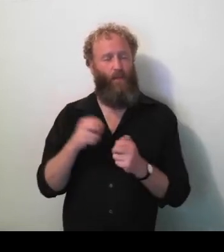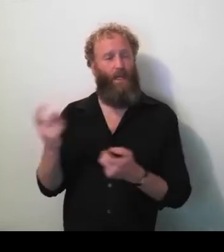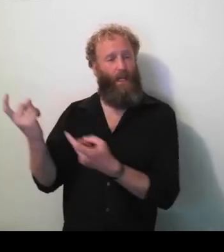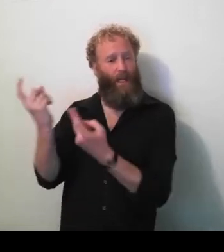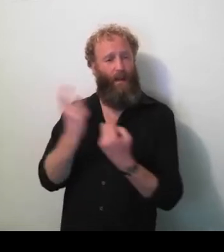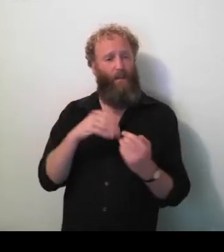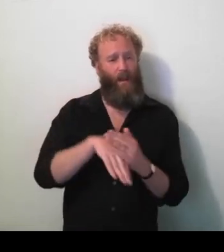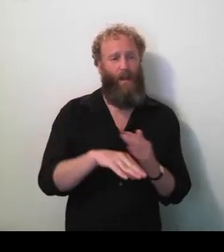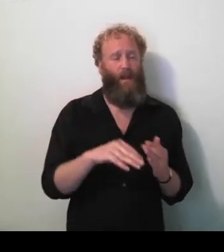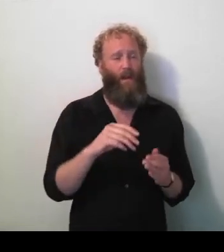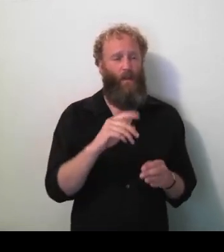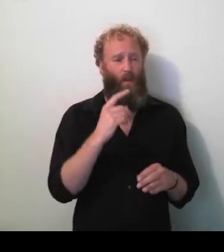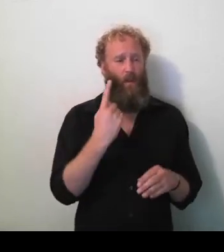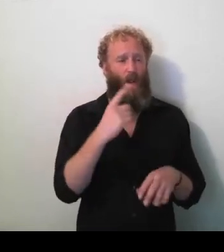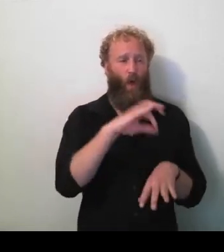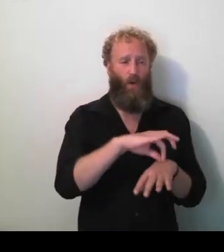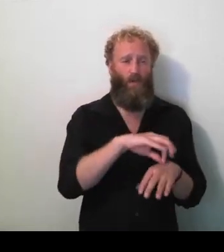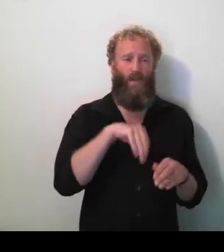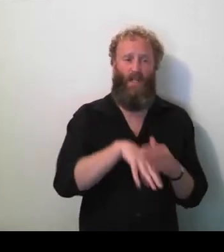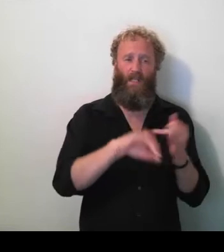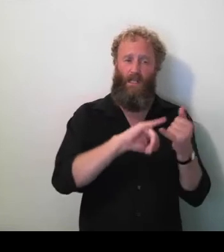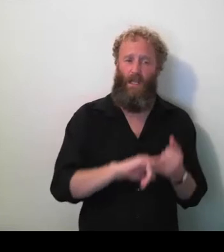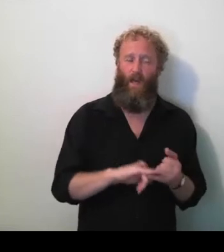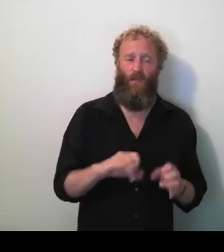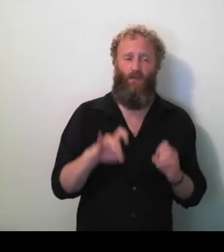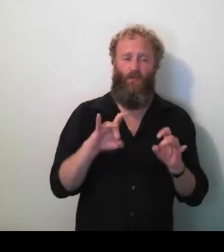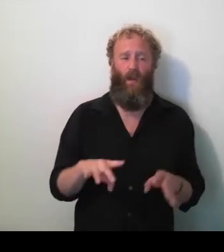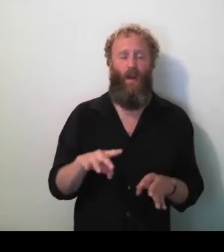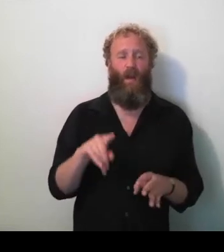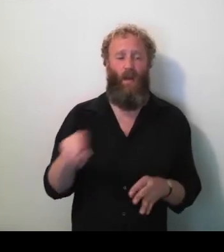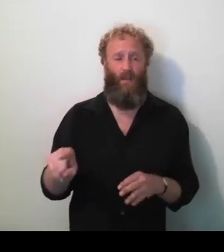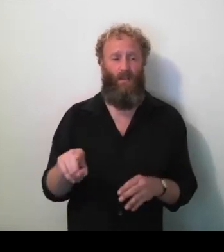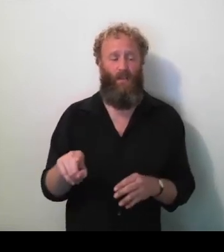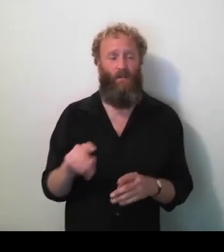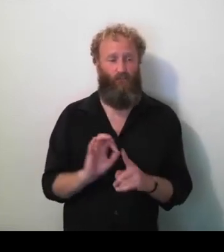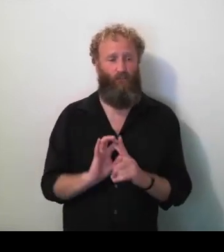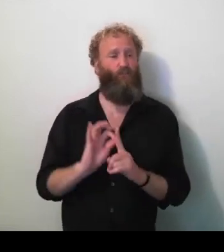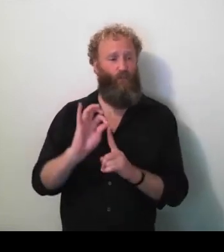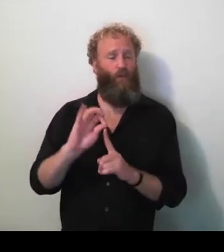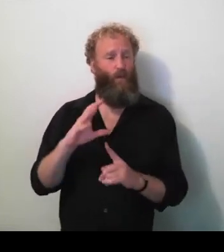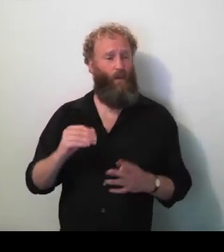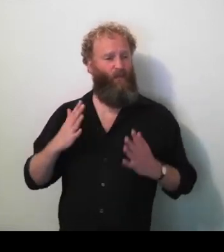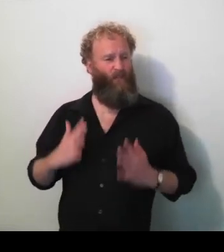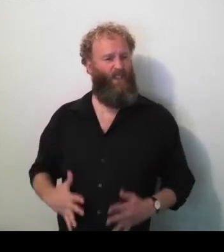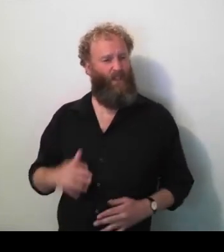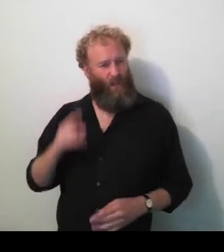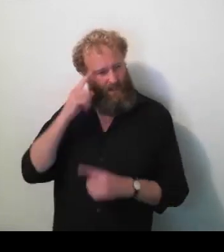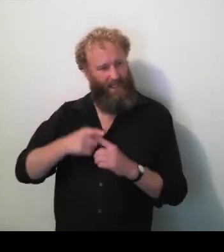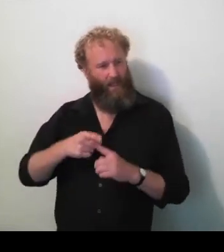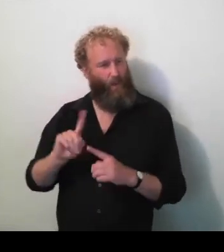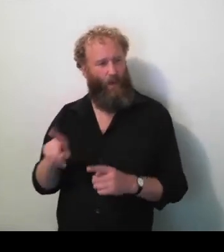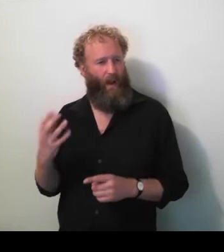here in South Australia and she recovered from her physical ailment. But